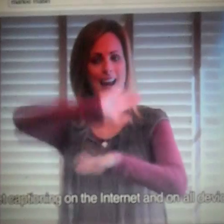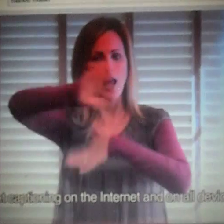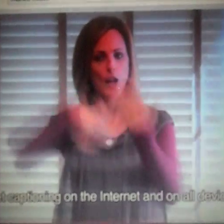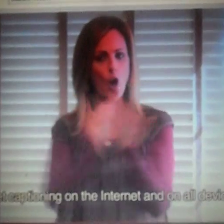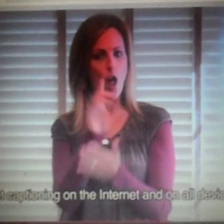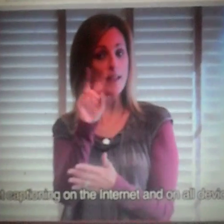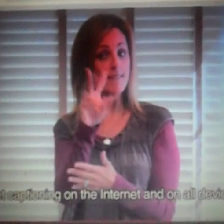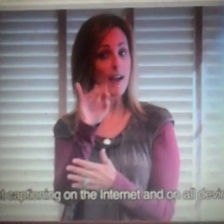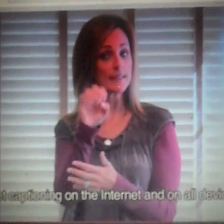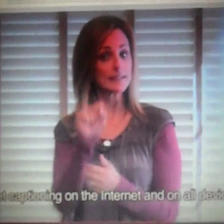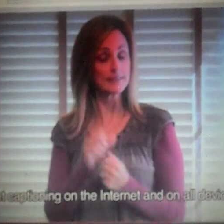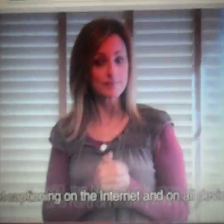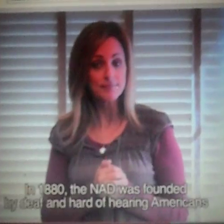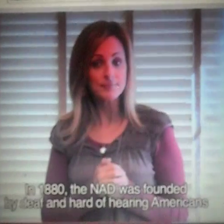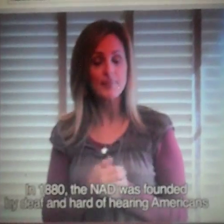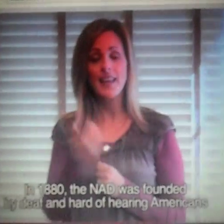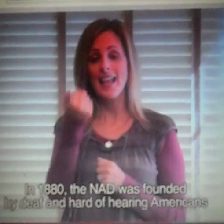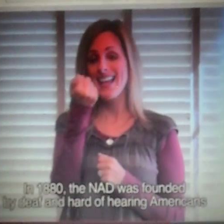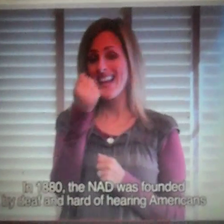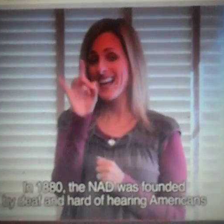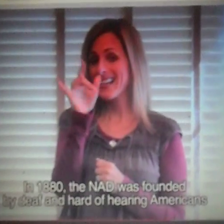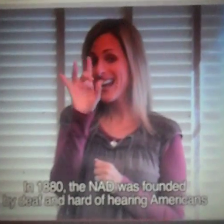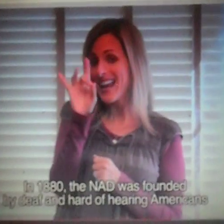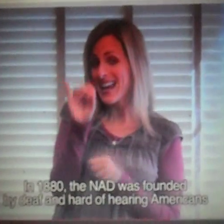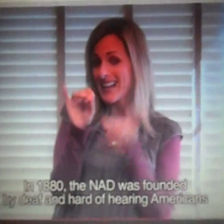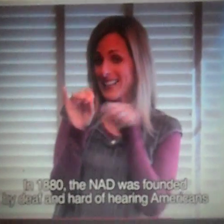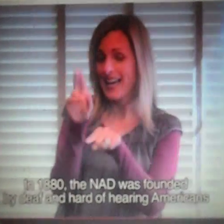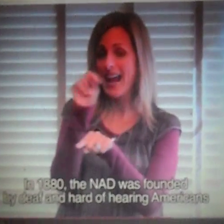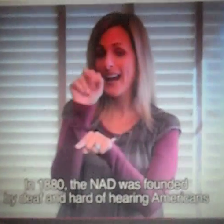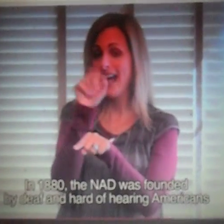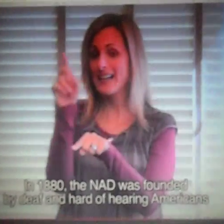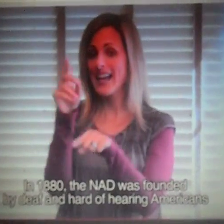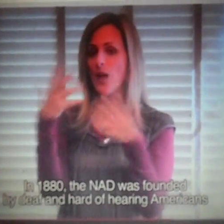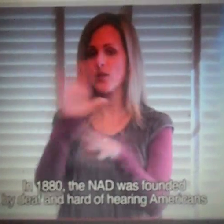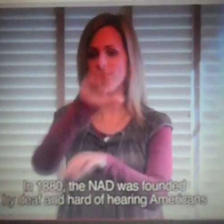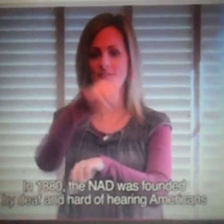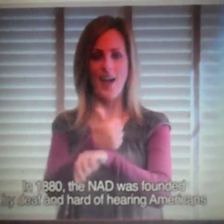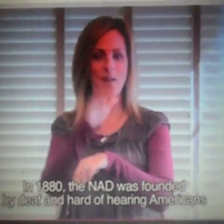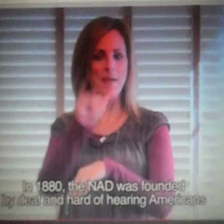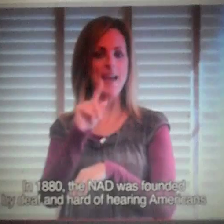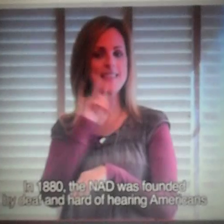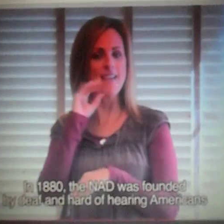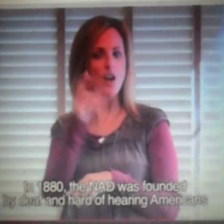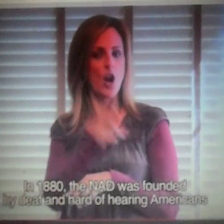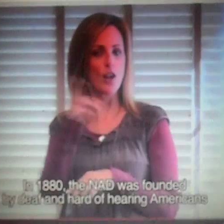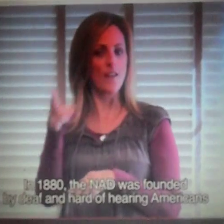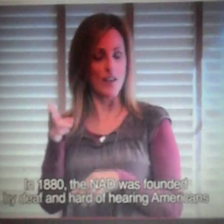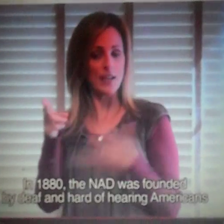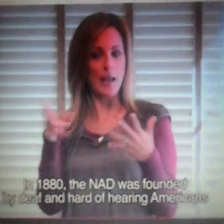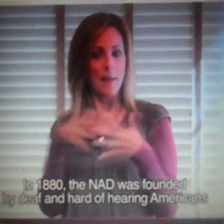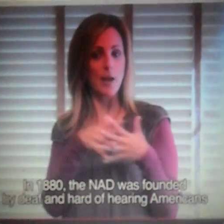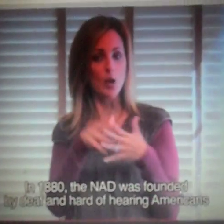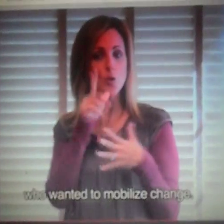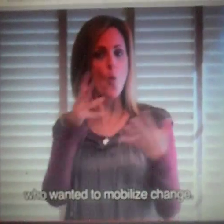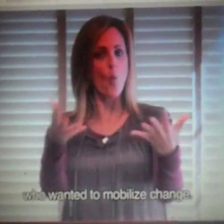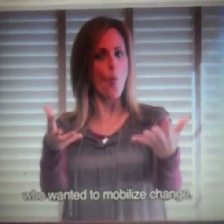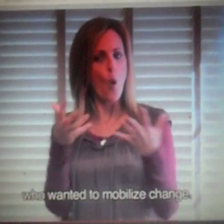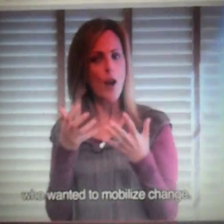devices. In 1880, the NAD was founded by deaf and hard of hearing Americans who wanted to